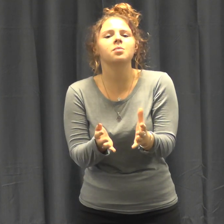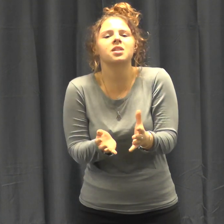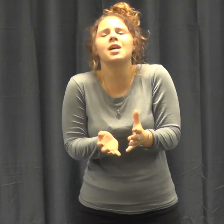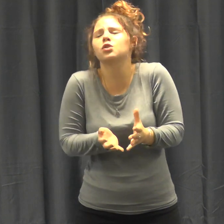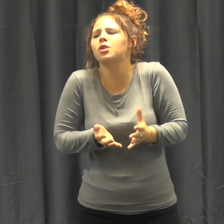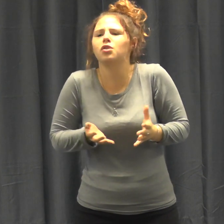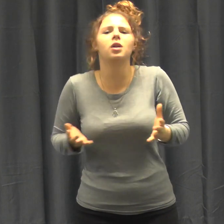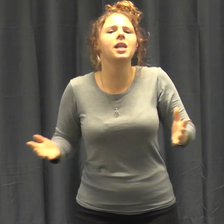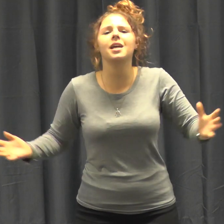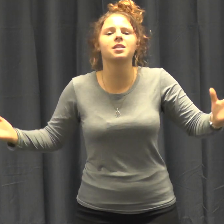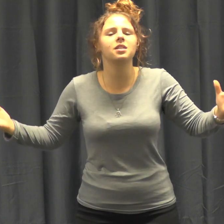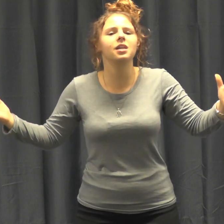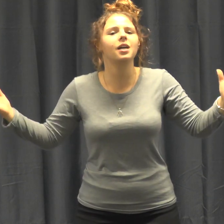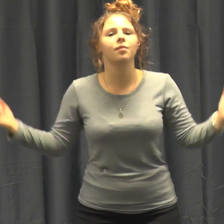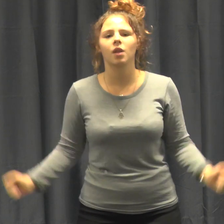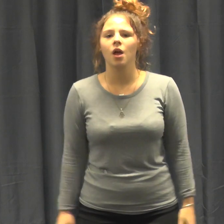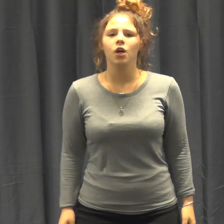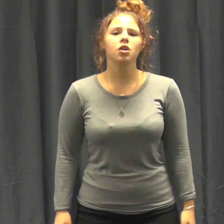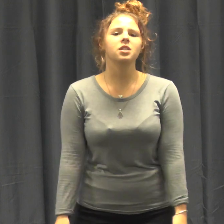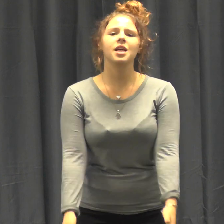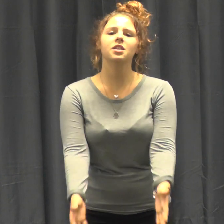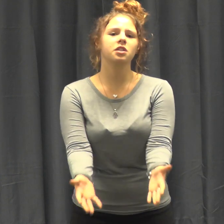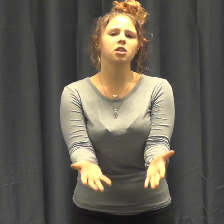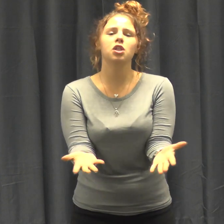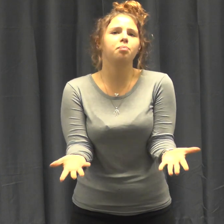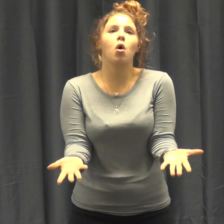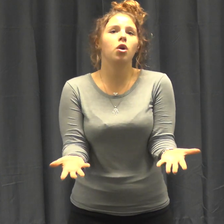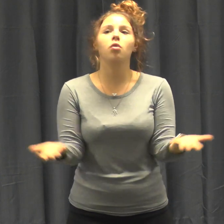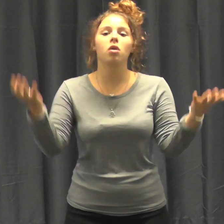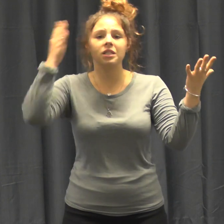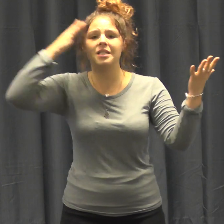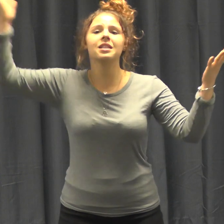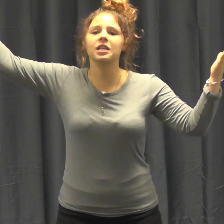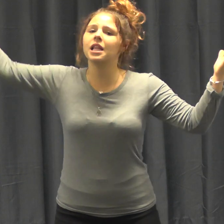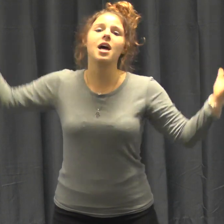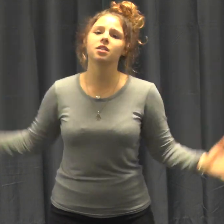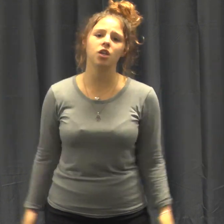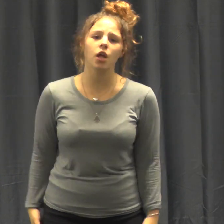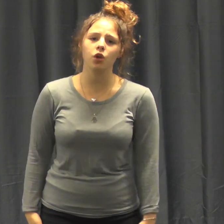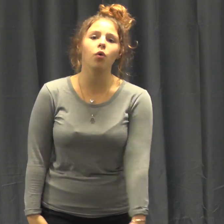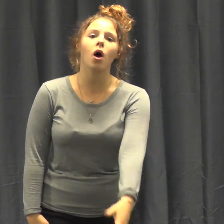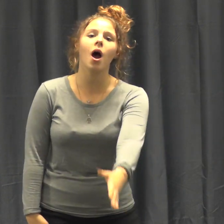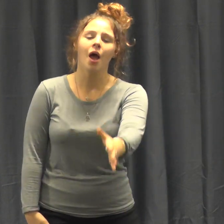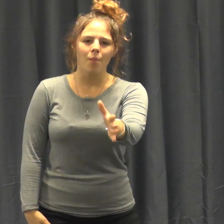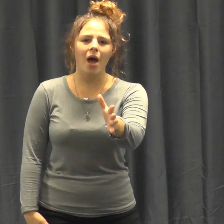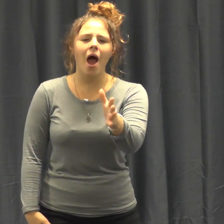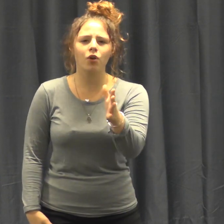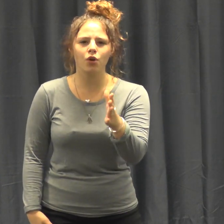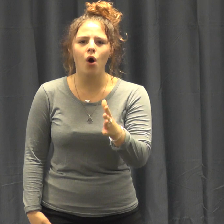obsessed with your legacy Your sentences bore a sense of lesson You are paranoid,